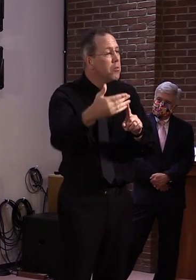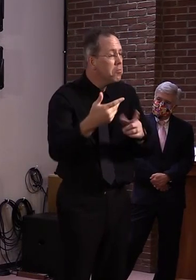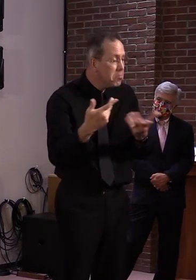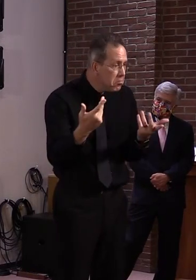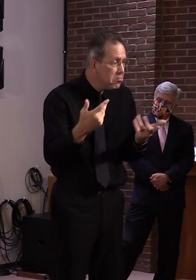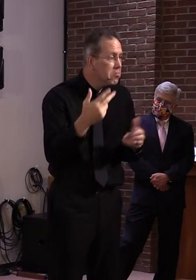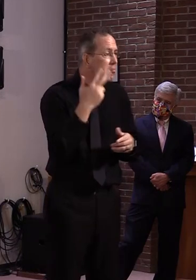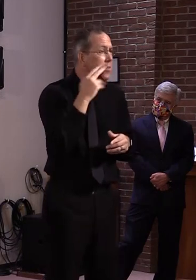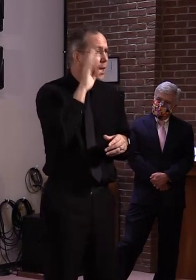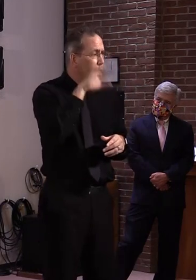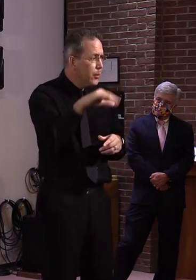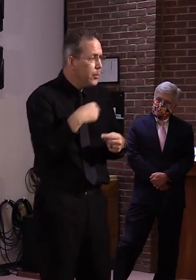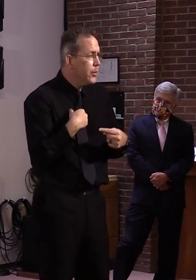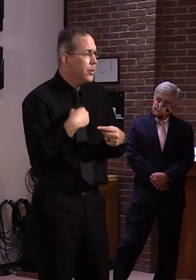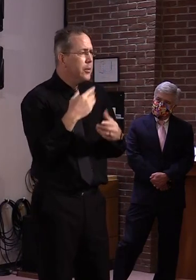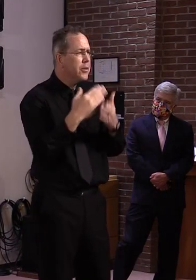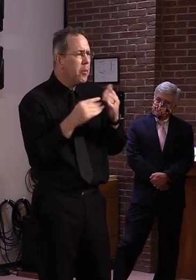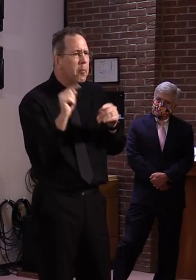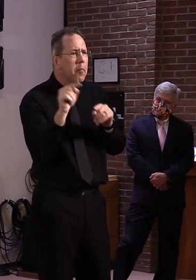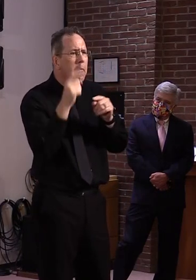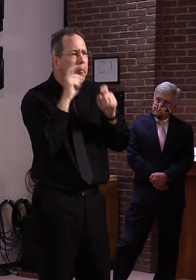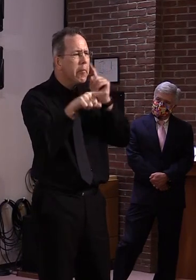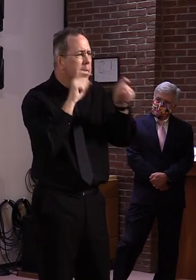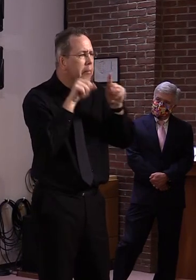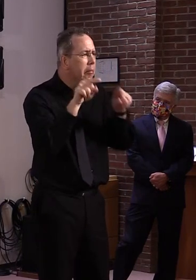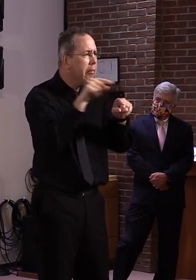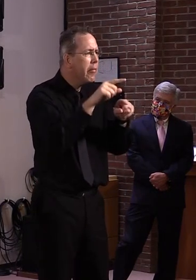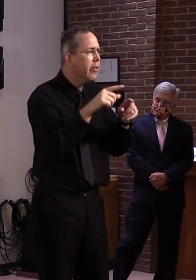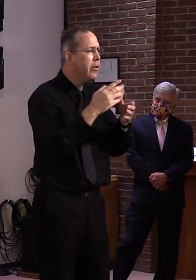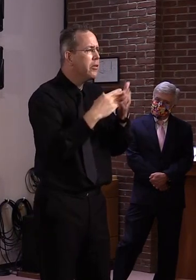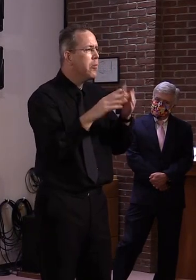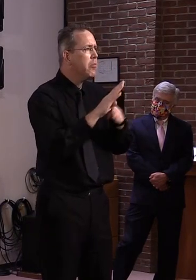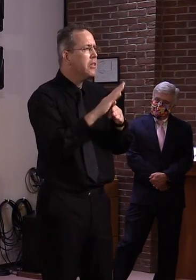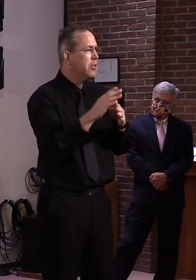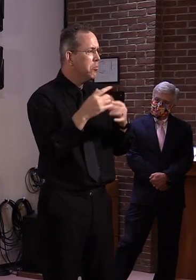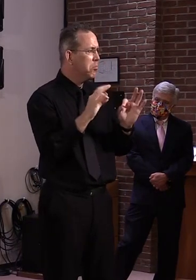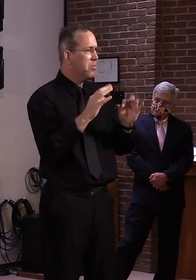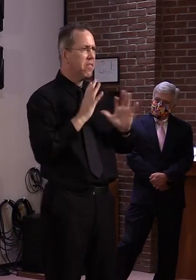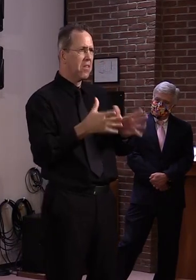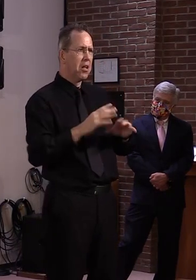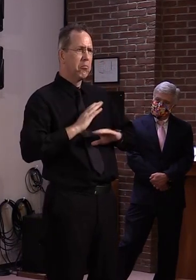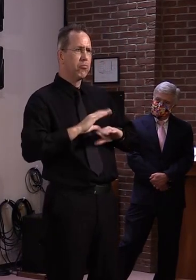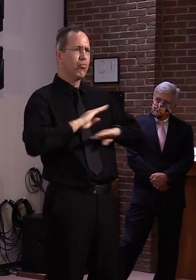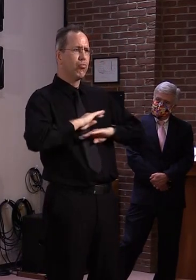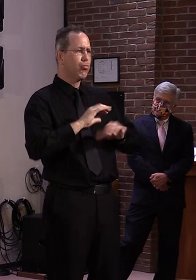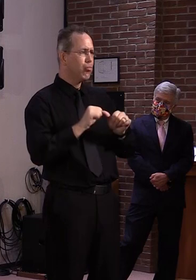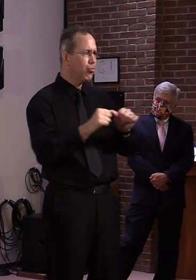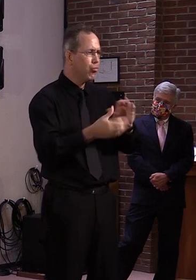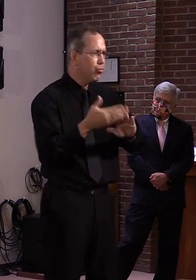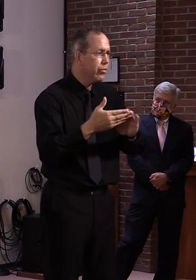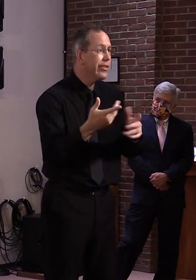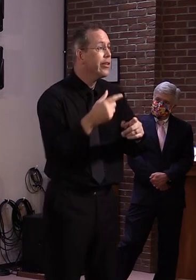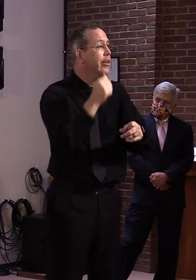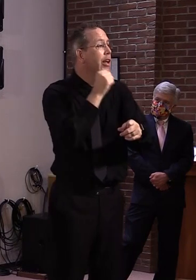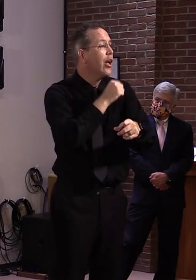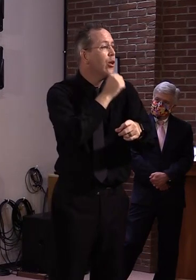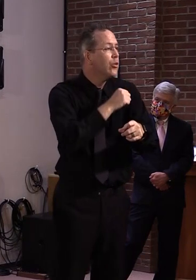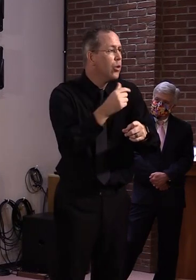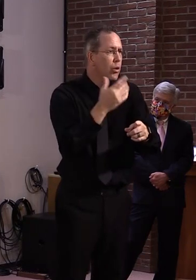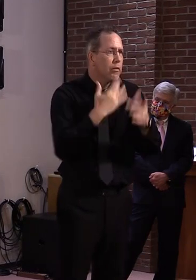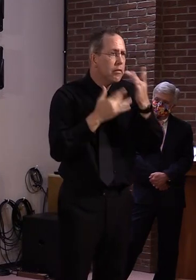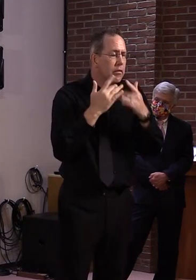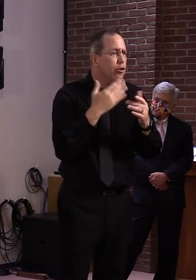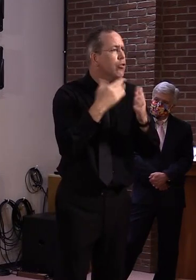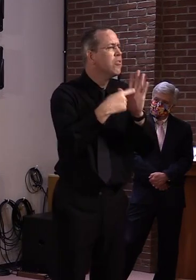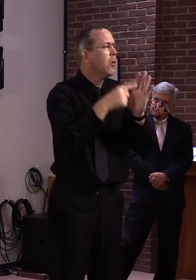seeing other states who thought they had it in hand as well. You know, Arizona in particular, they went ahead and and